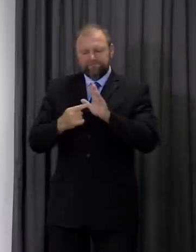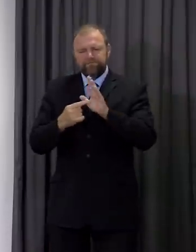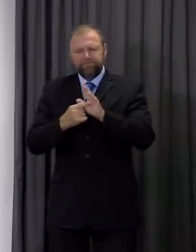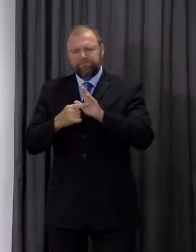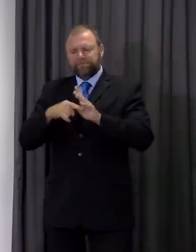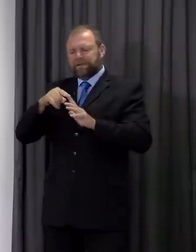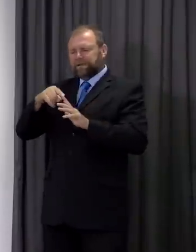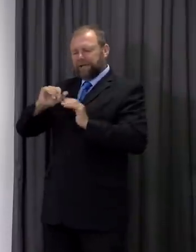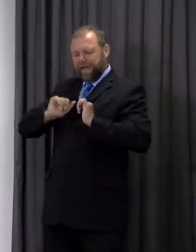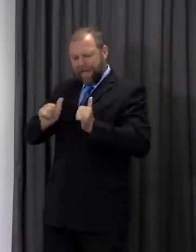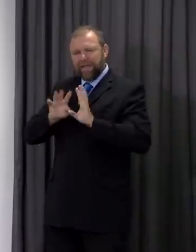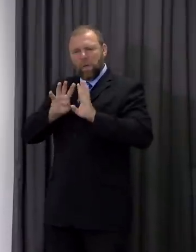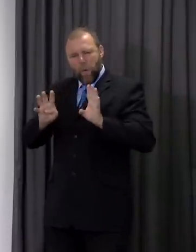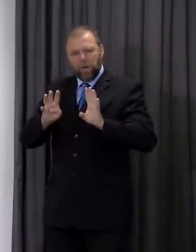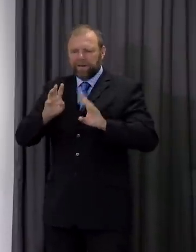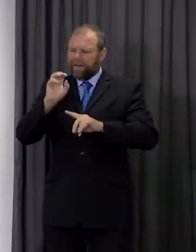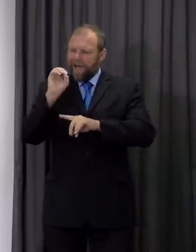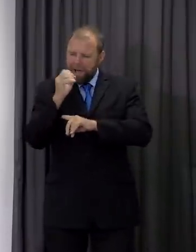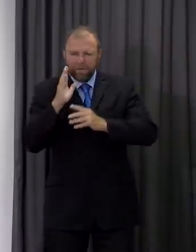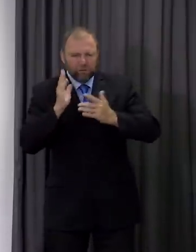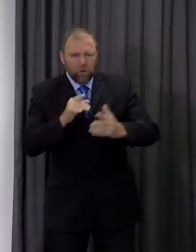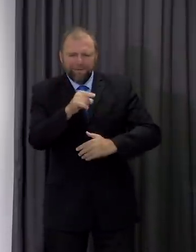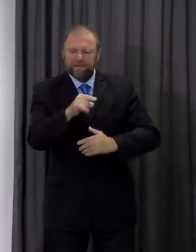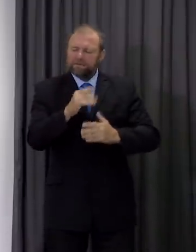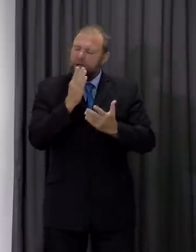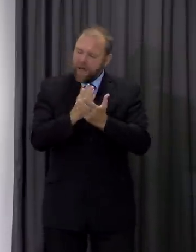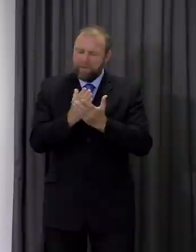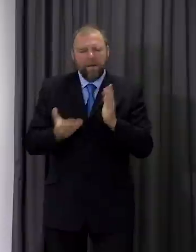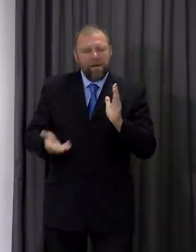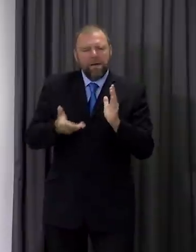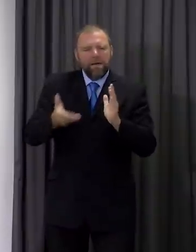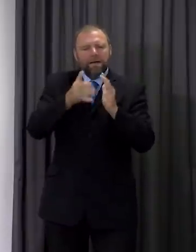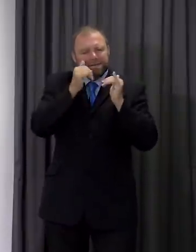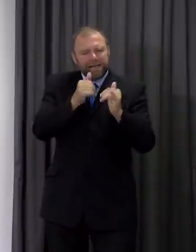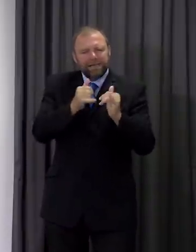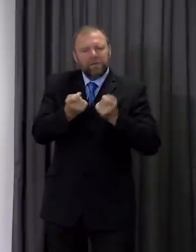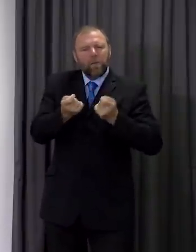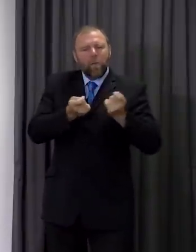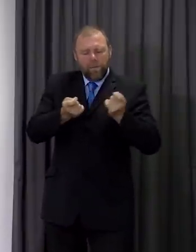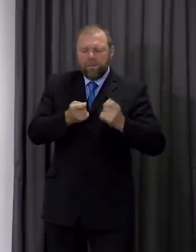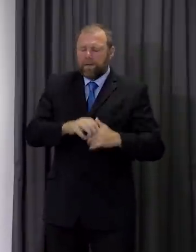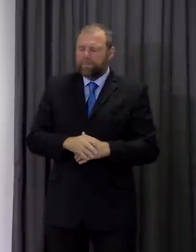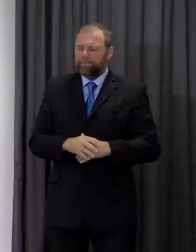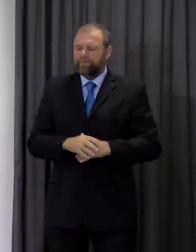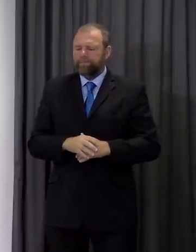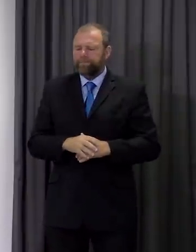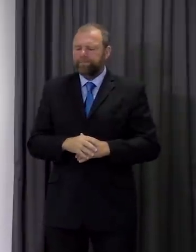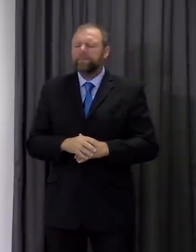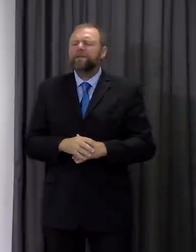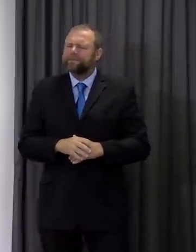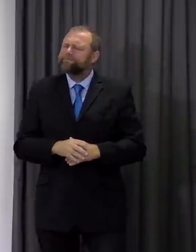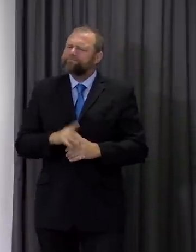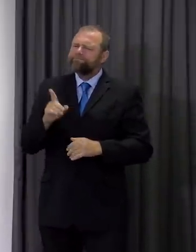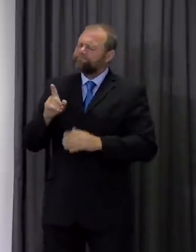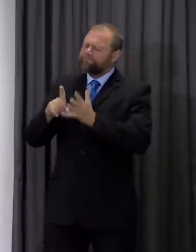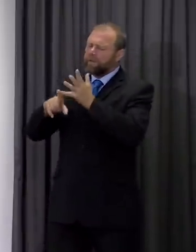also made extra testing capacity available to cope with the demand. These are not the only issues we're experiencing